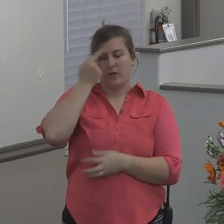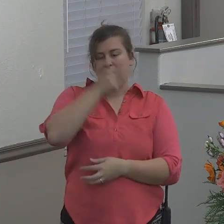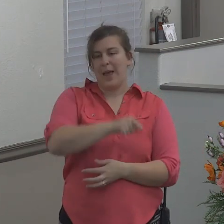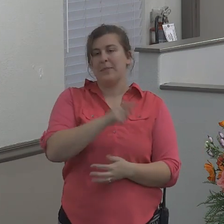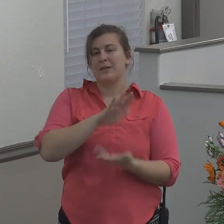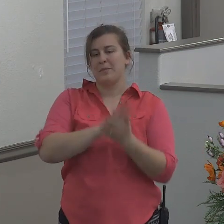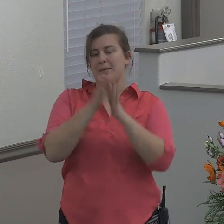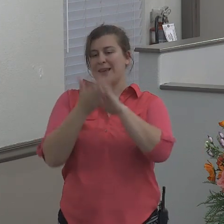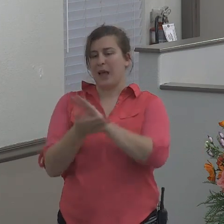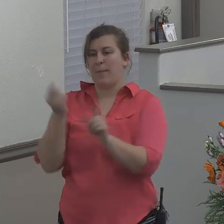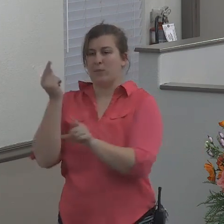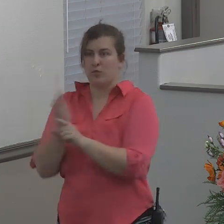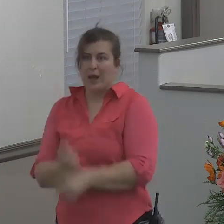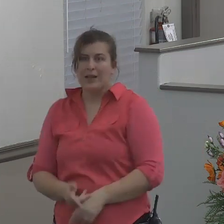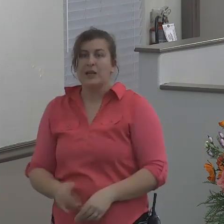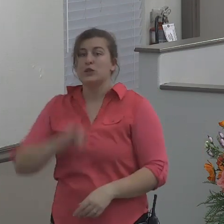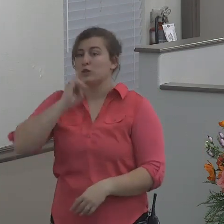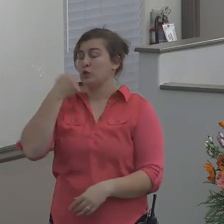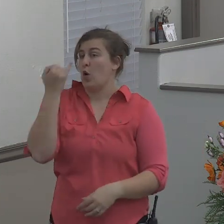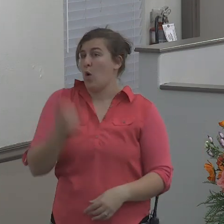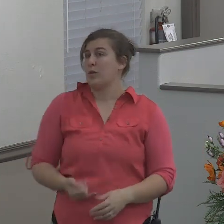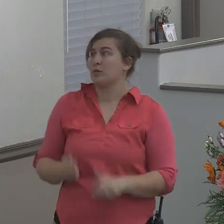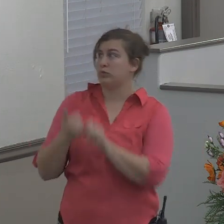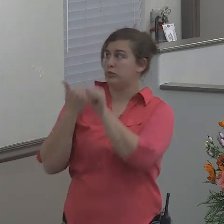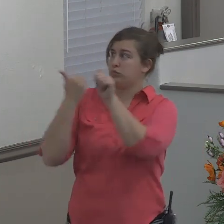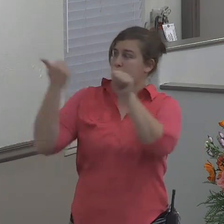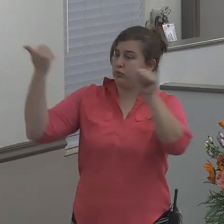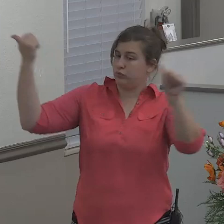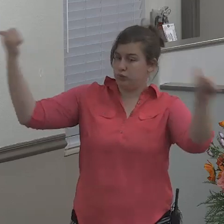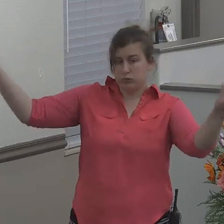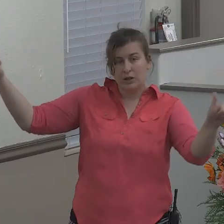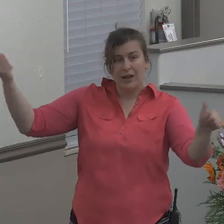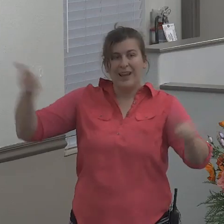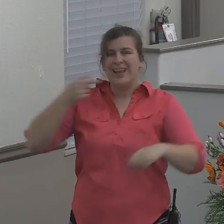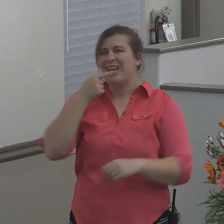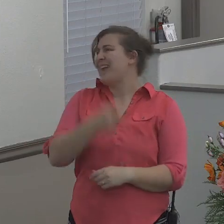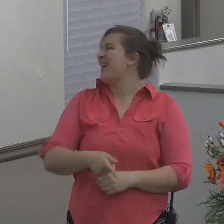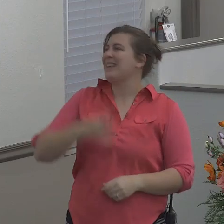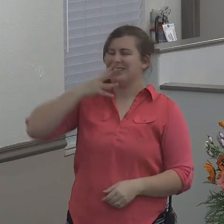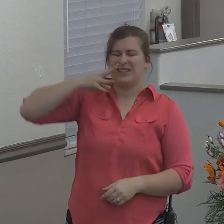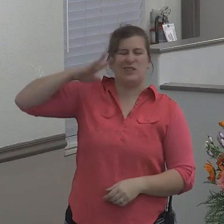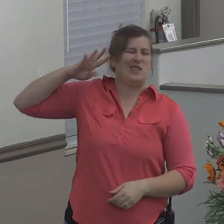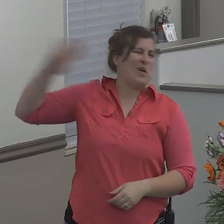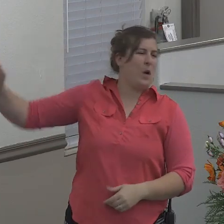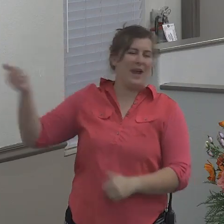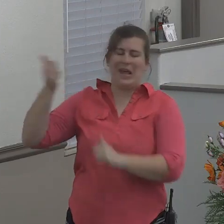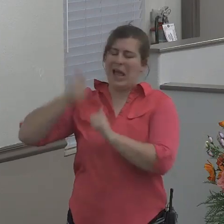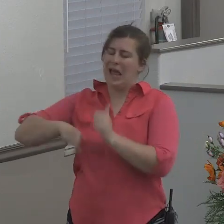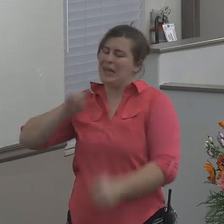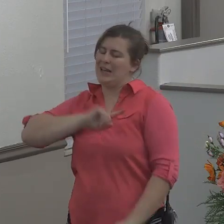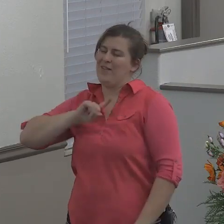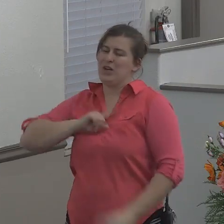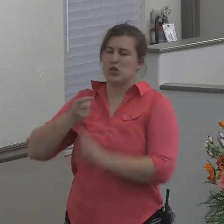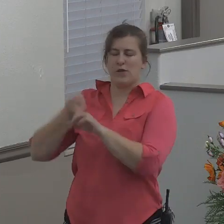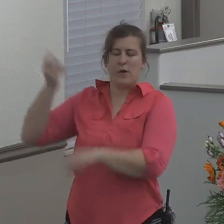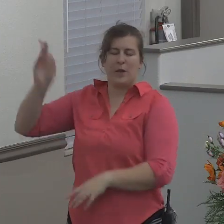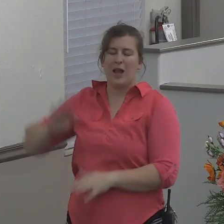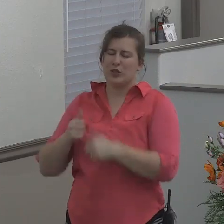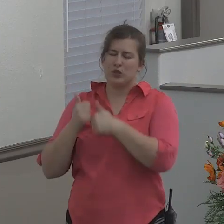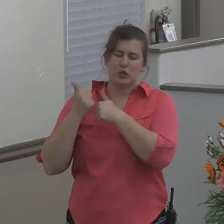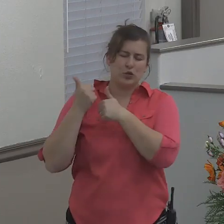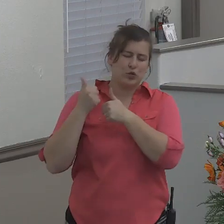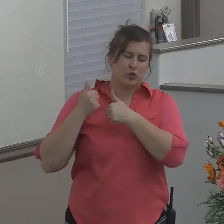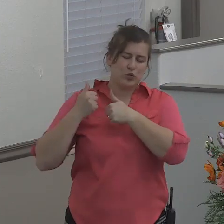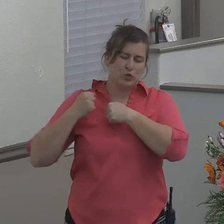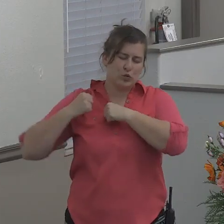point, Jonah is so far from God that he has quenched any conviction from God and he is so far away that he is